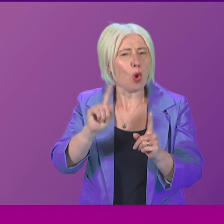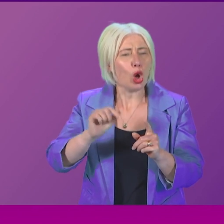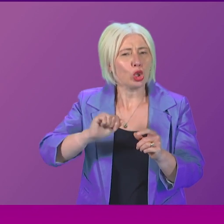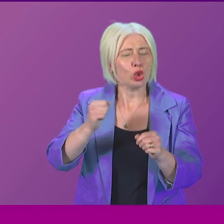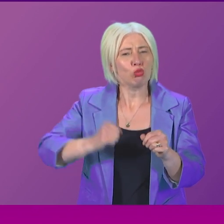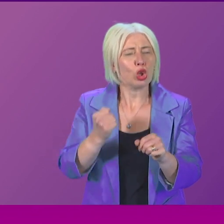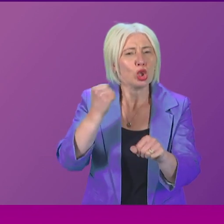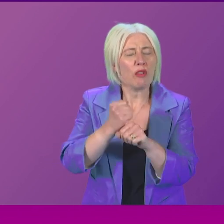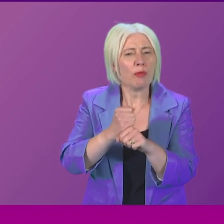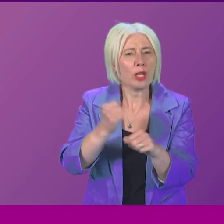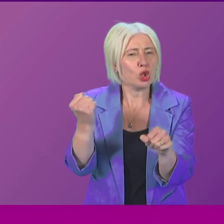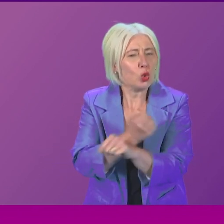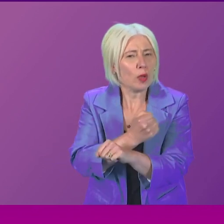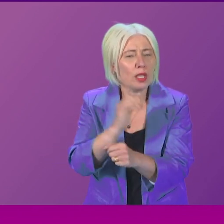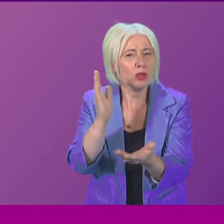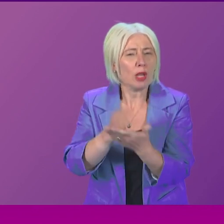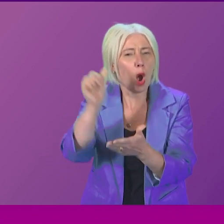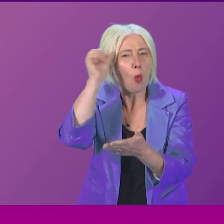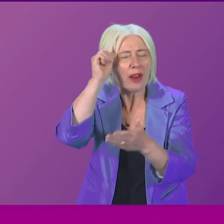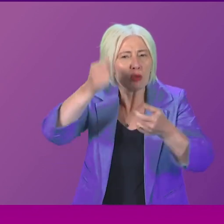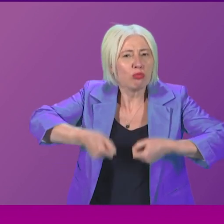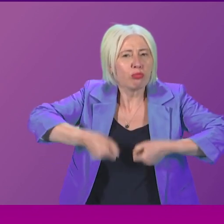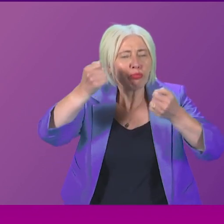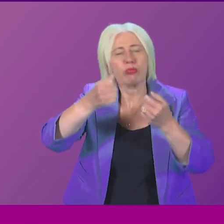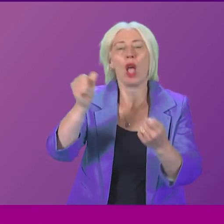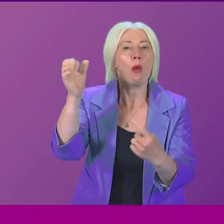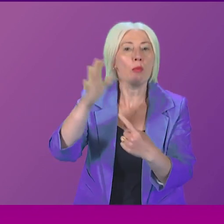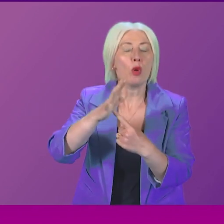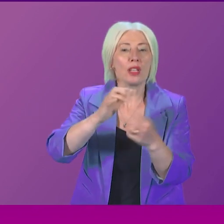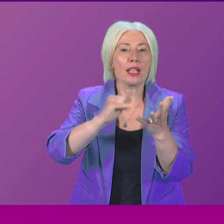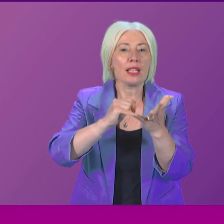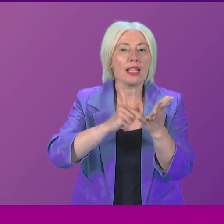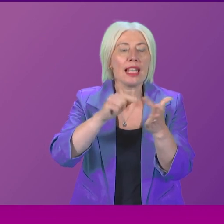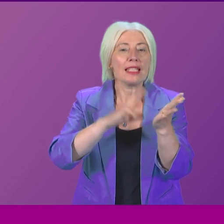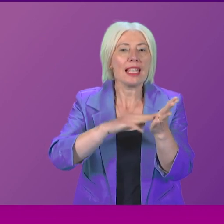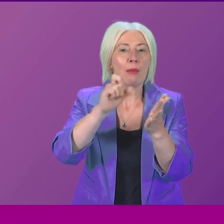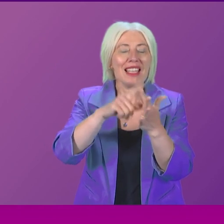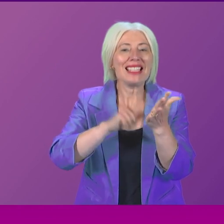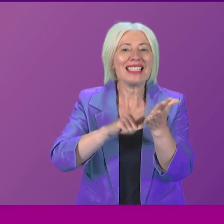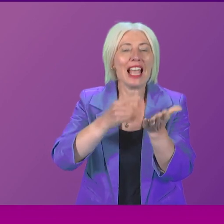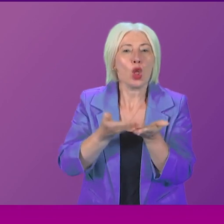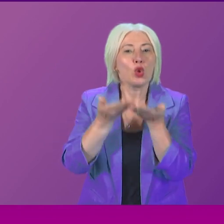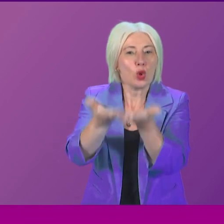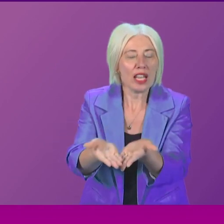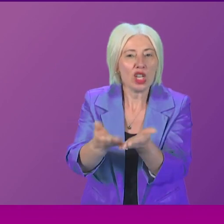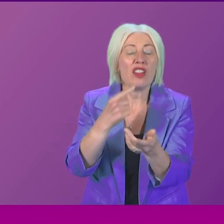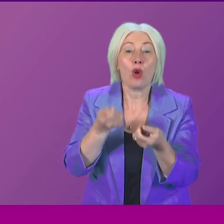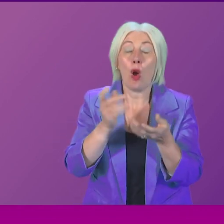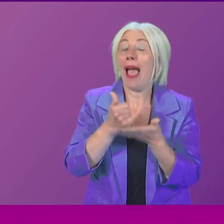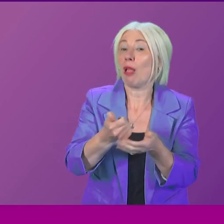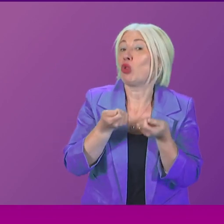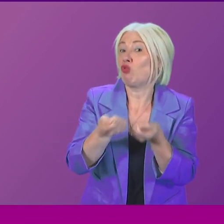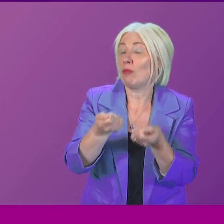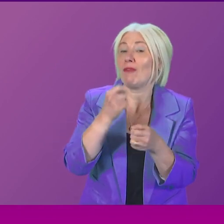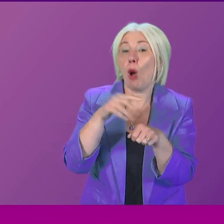Government is taking to help raise awareness of the importance of stem cell donation and the treatment of blood cancer and blood